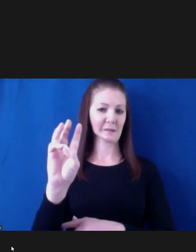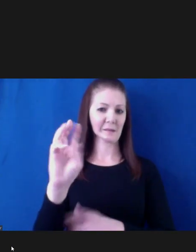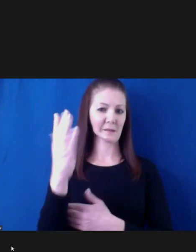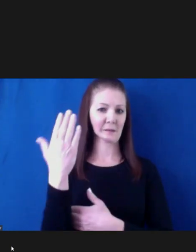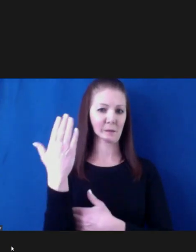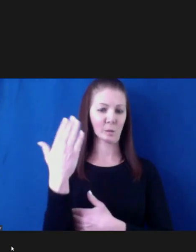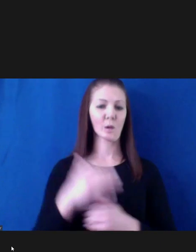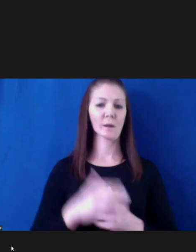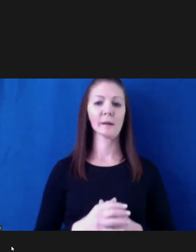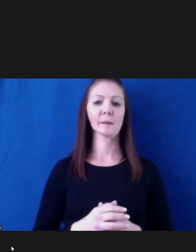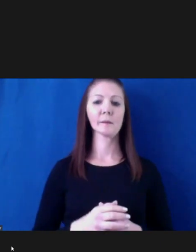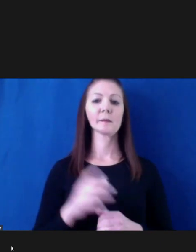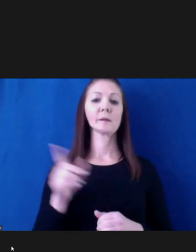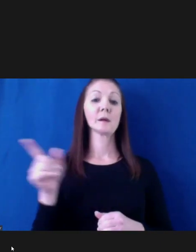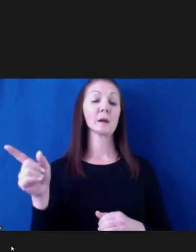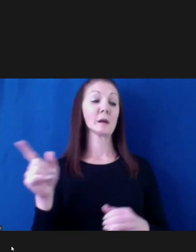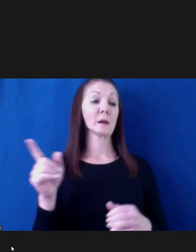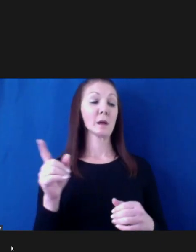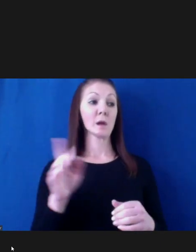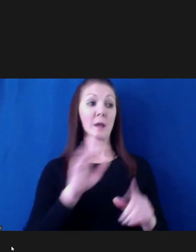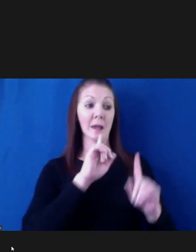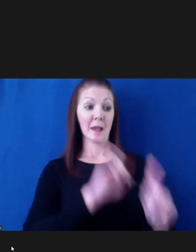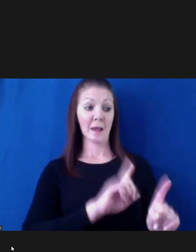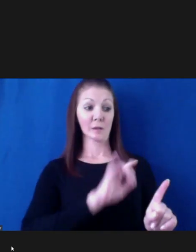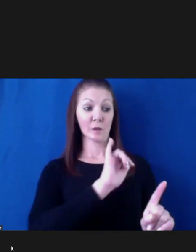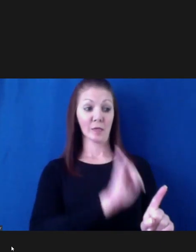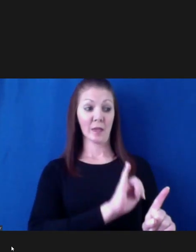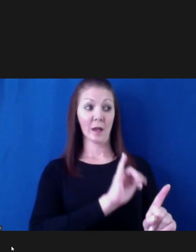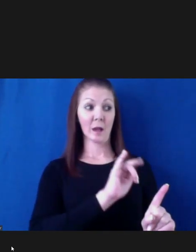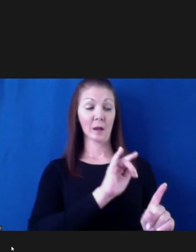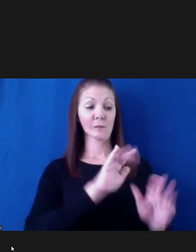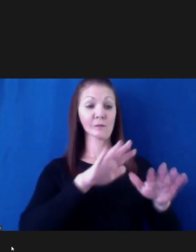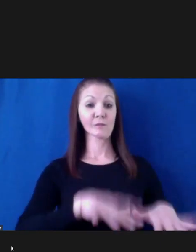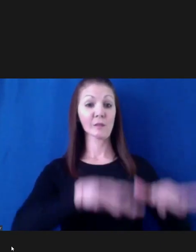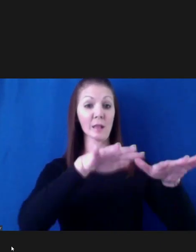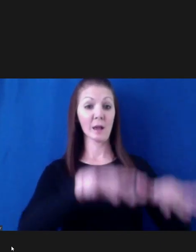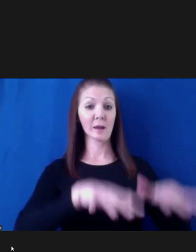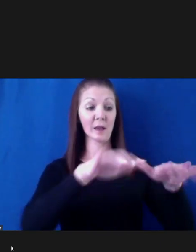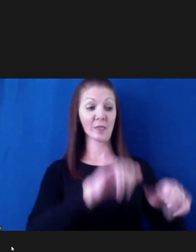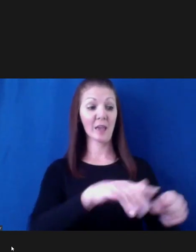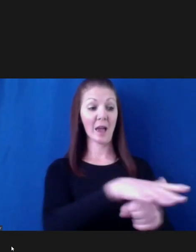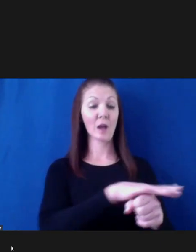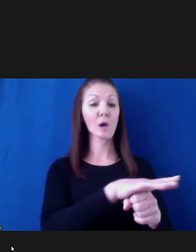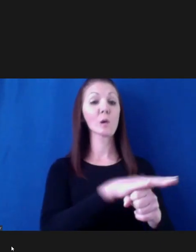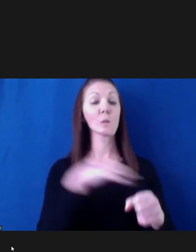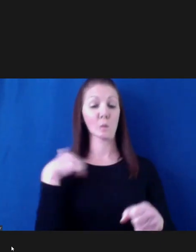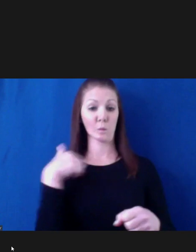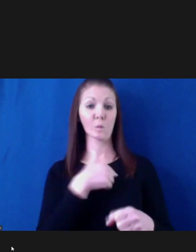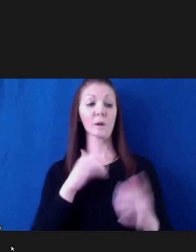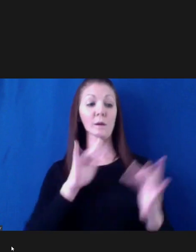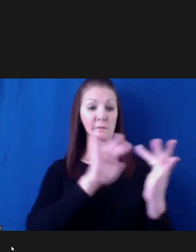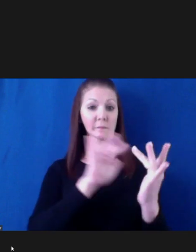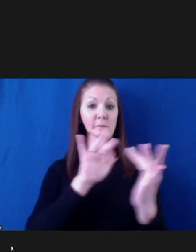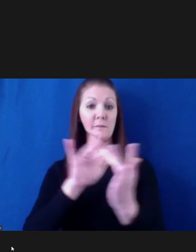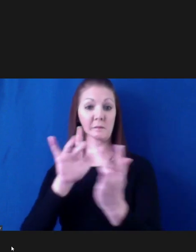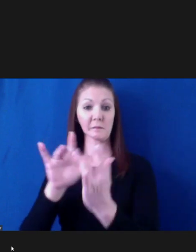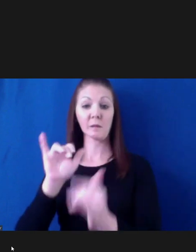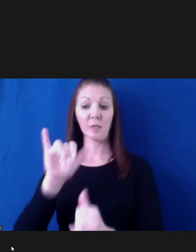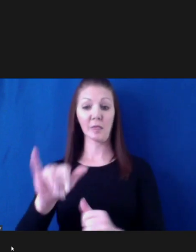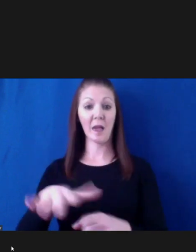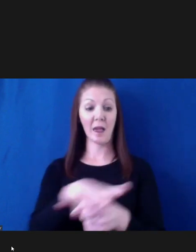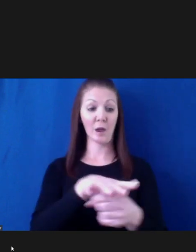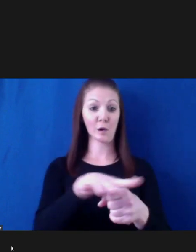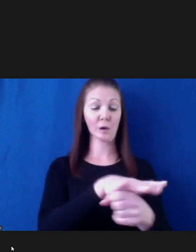And with regard to the flooding, we are, our regional coordinators are in touch with the coastal communities. We have not heard any reports